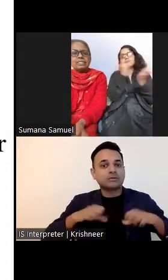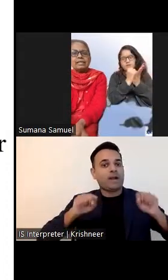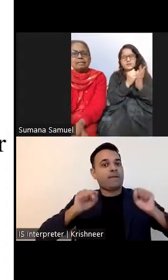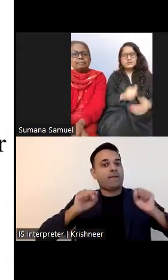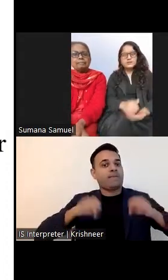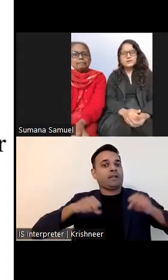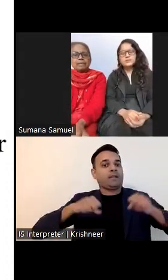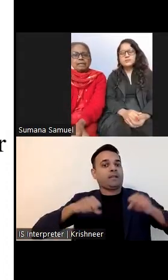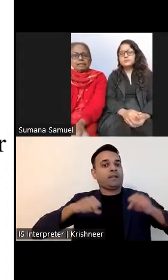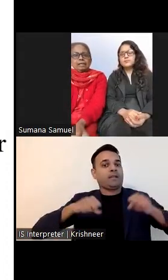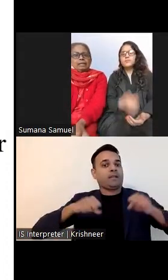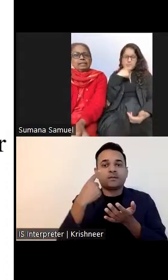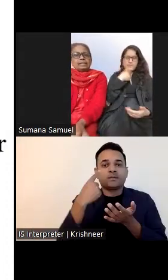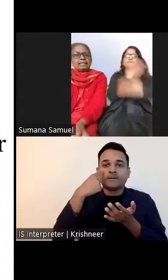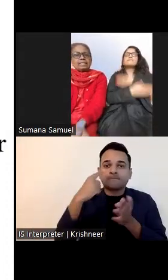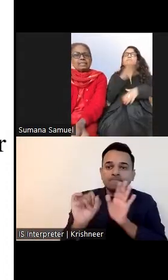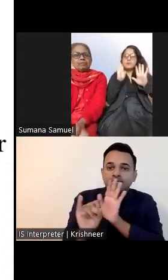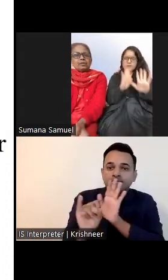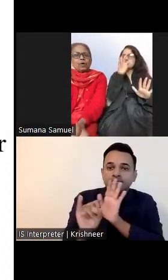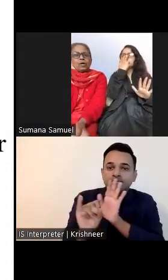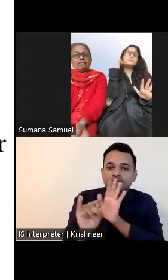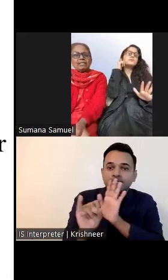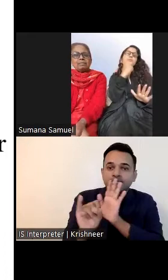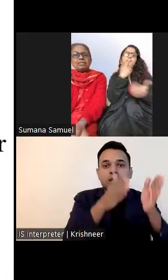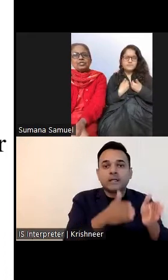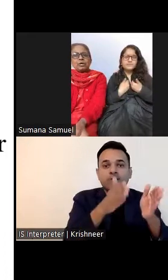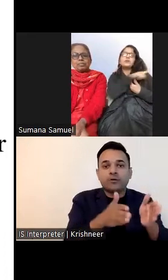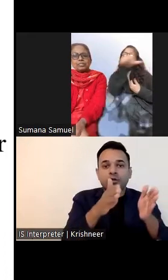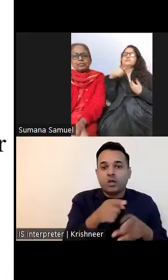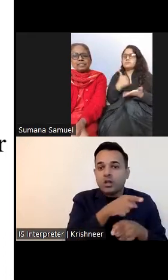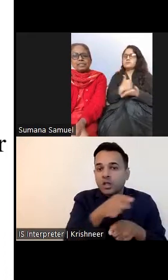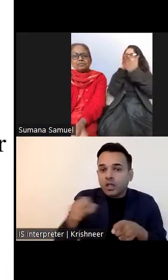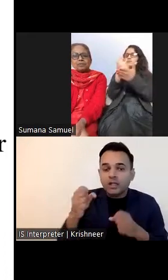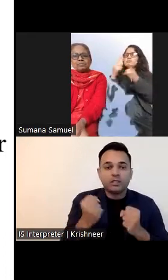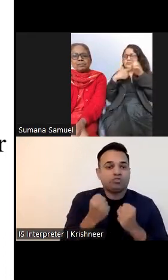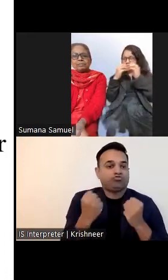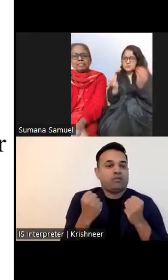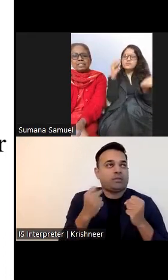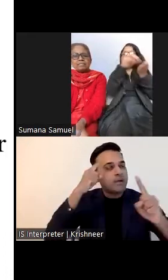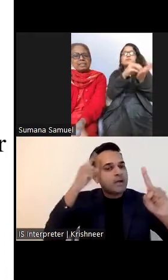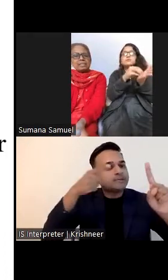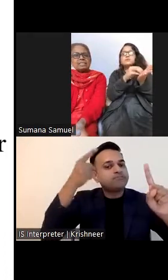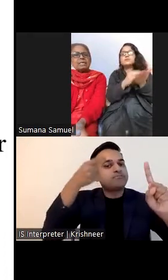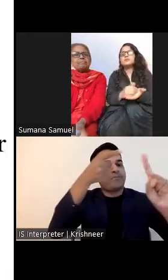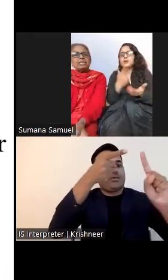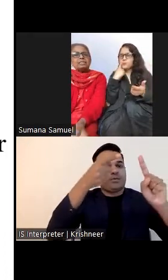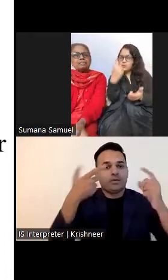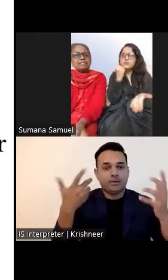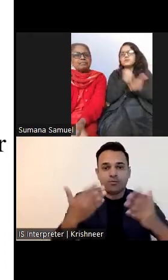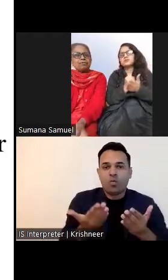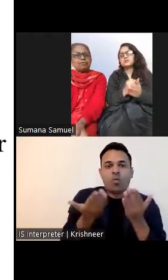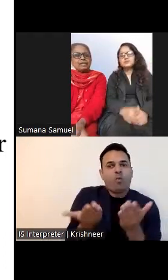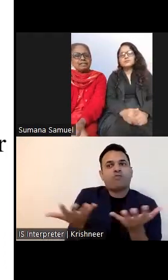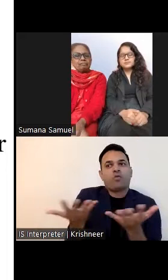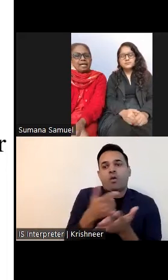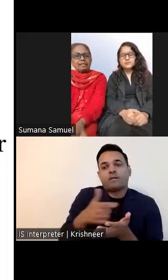counseling. Tell us about all available job opportunities for people with disabilities, especially